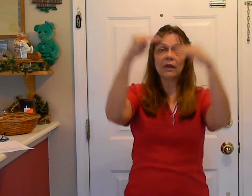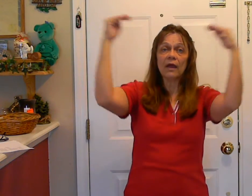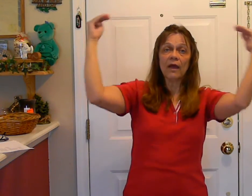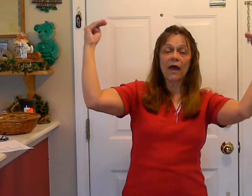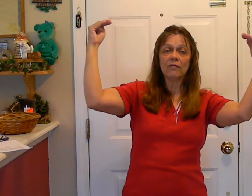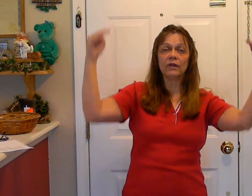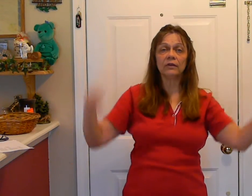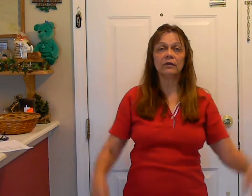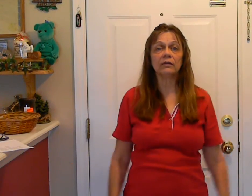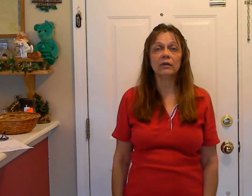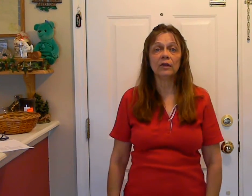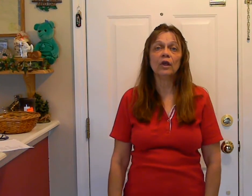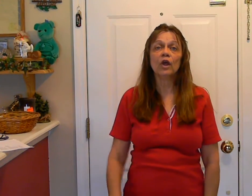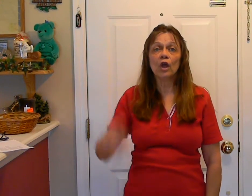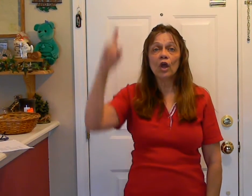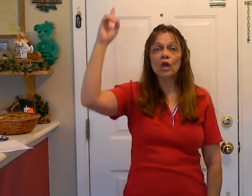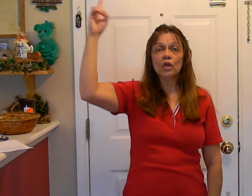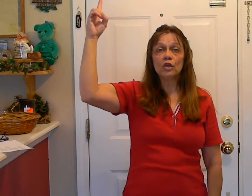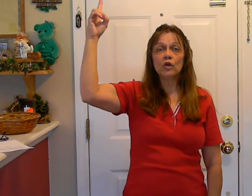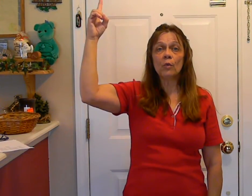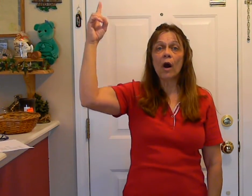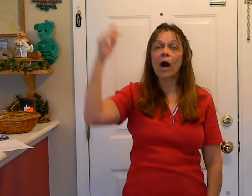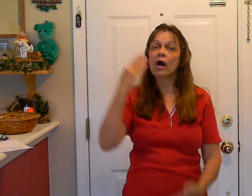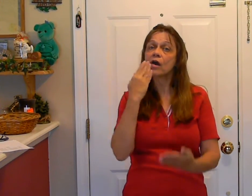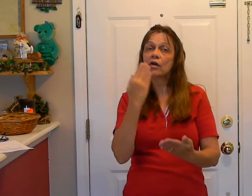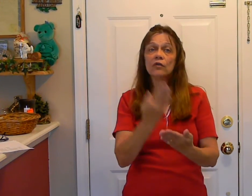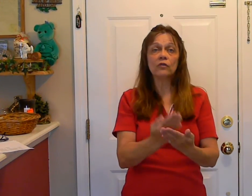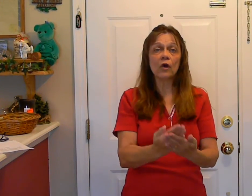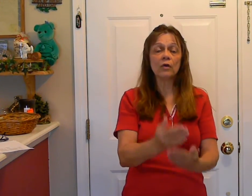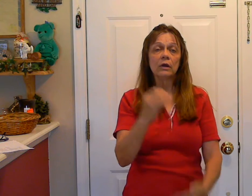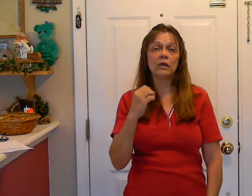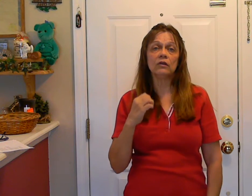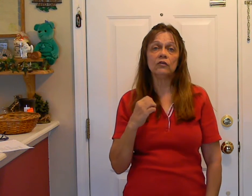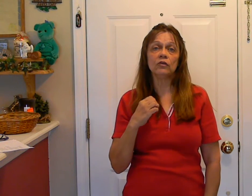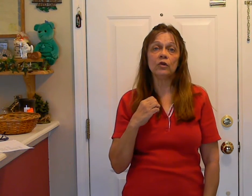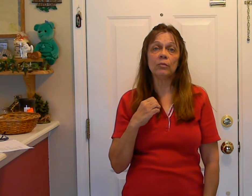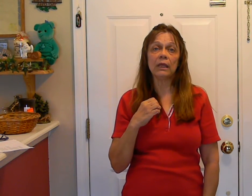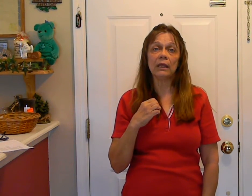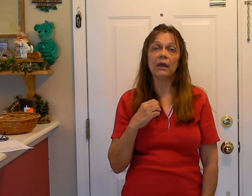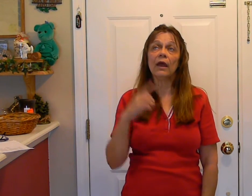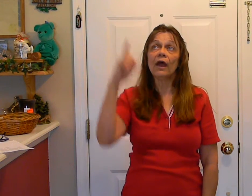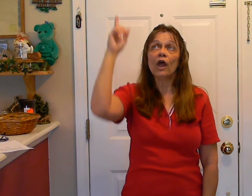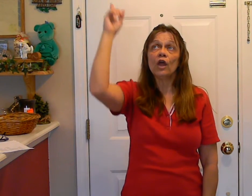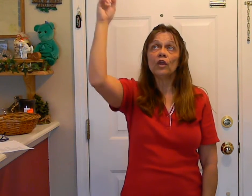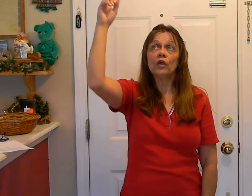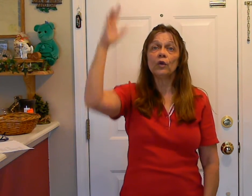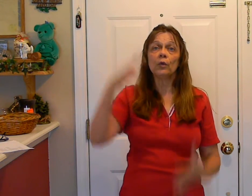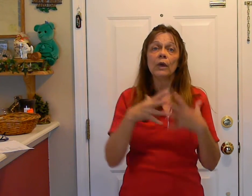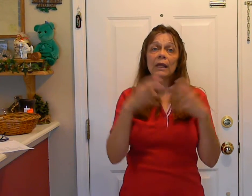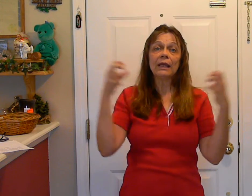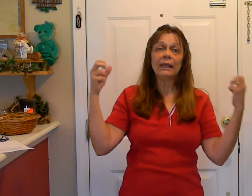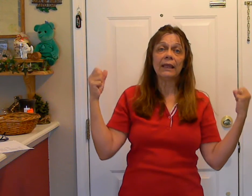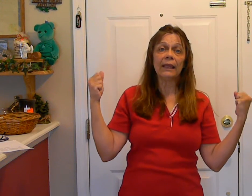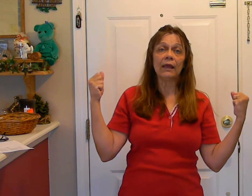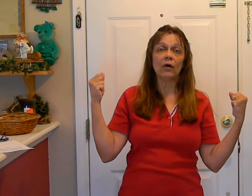Heaven. You are so good to me. You heal